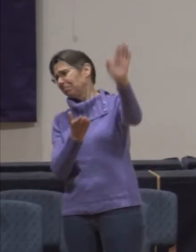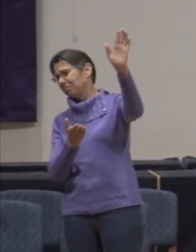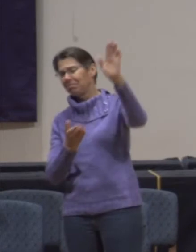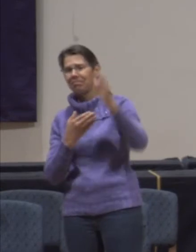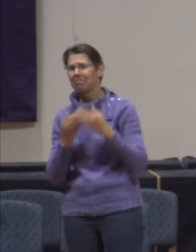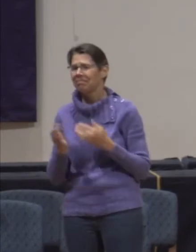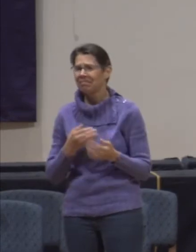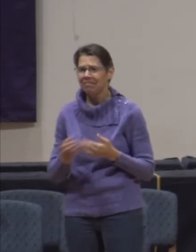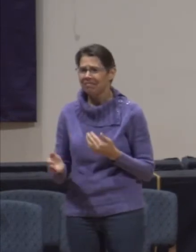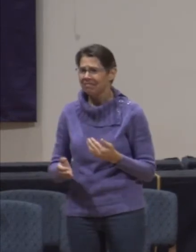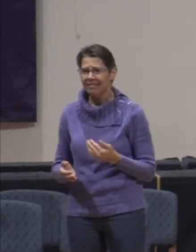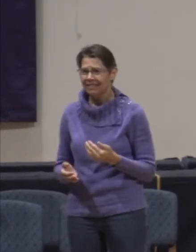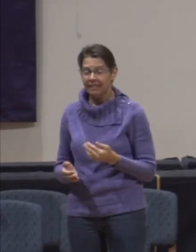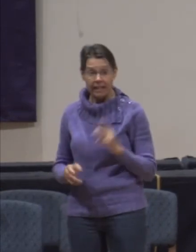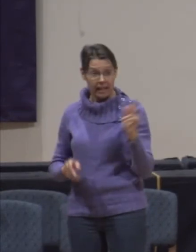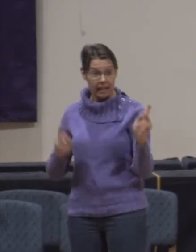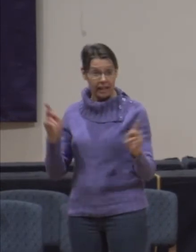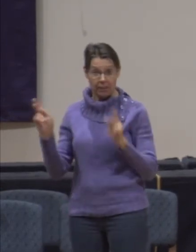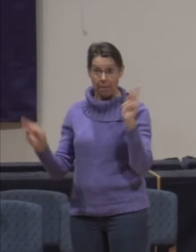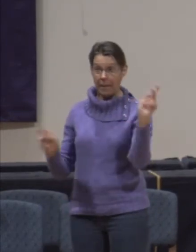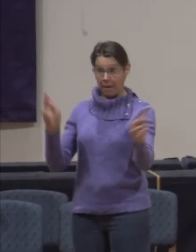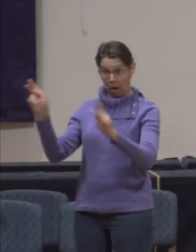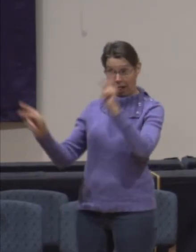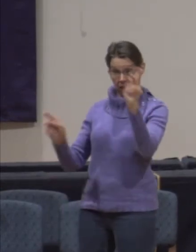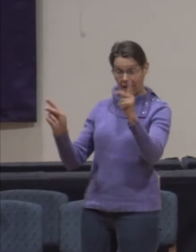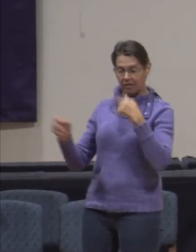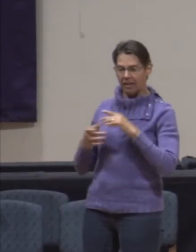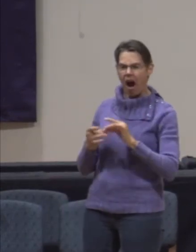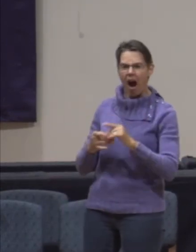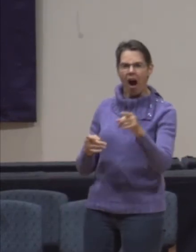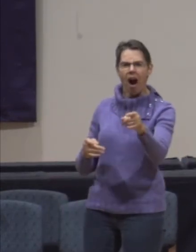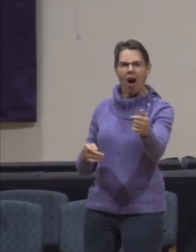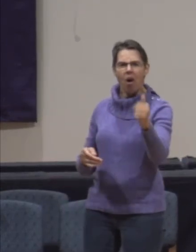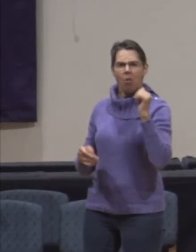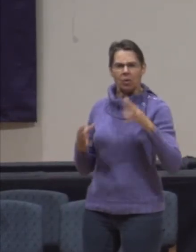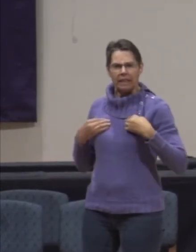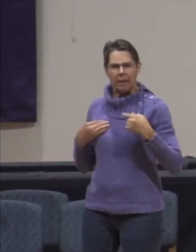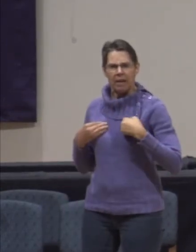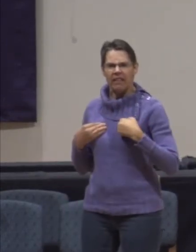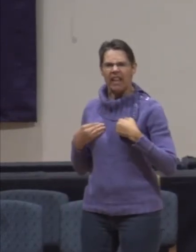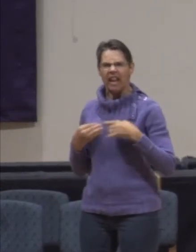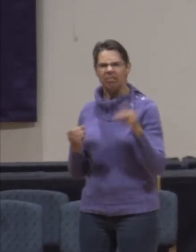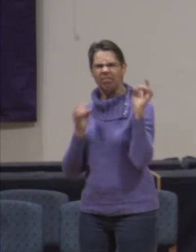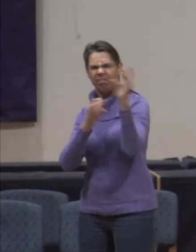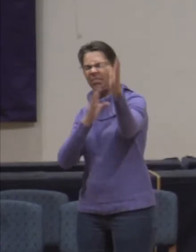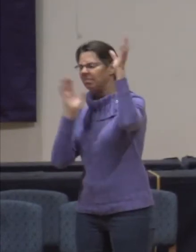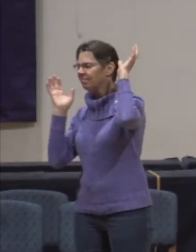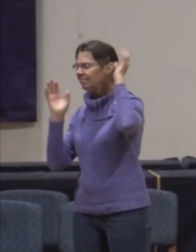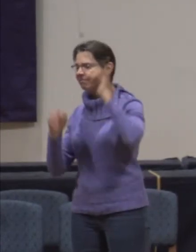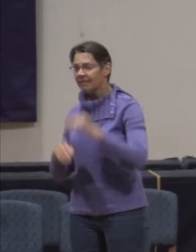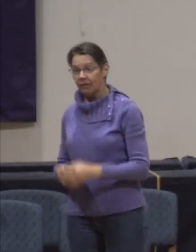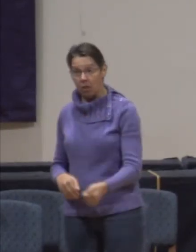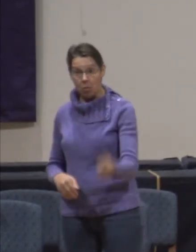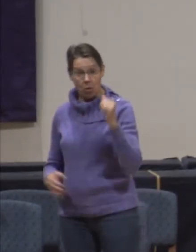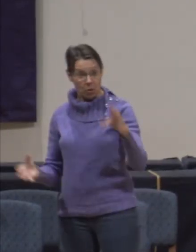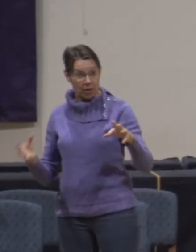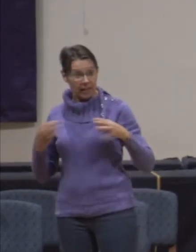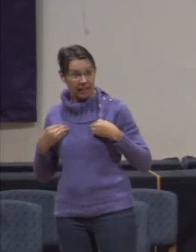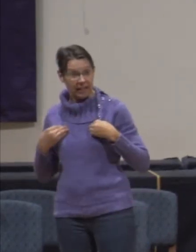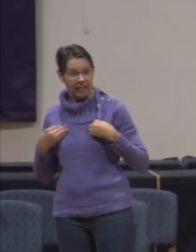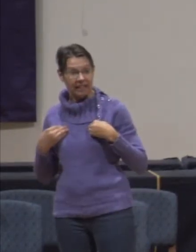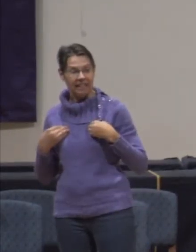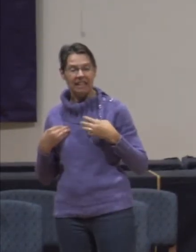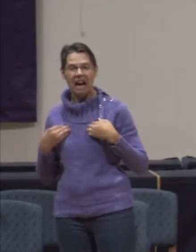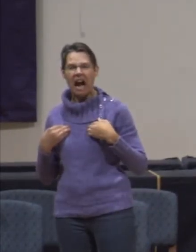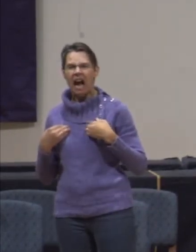We might say as human beings, if they aren't going to accept us, then a pox upon them. If they aren't going to accept us, then we